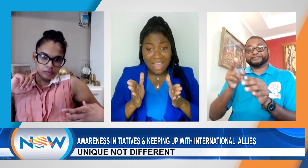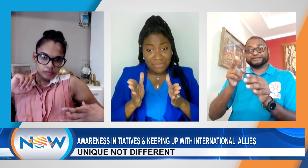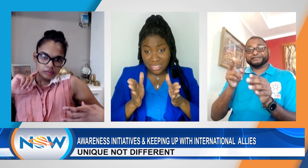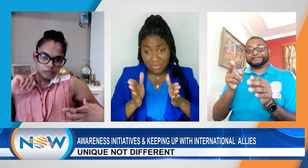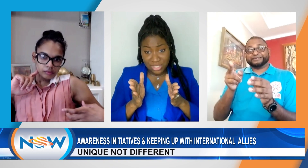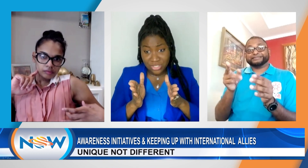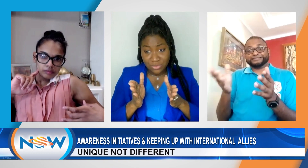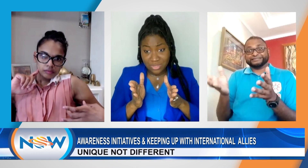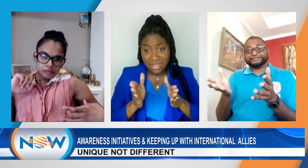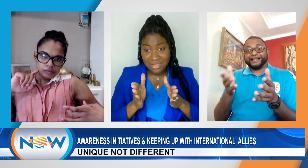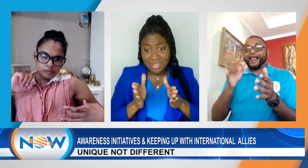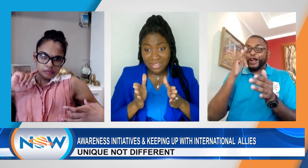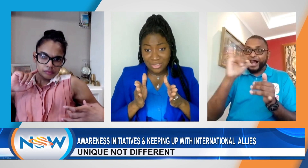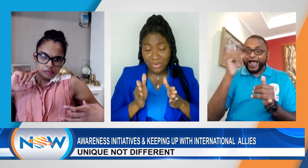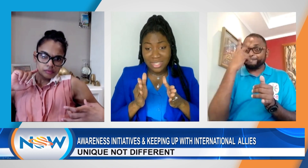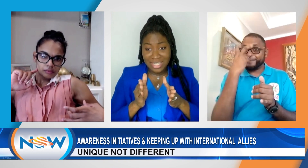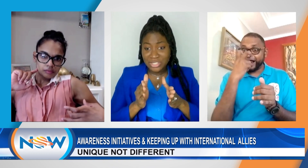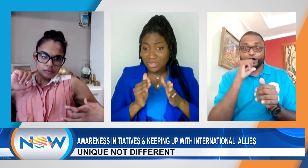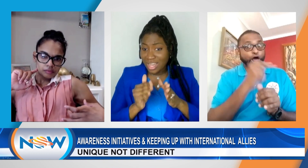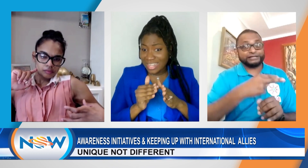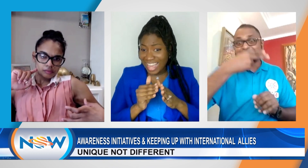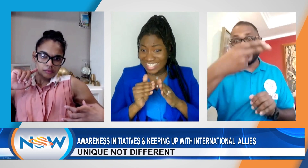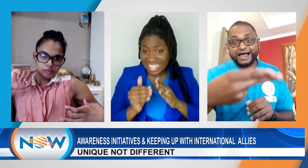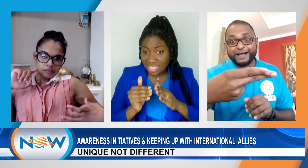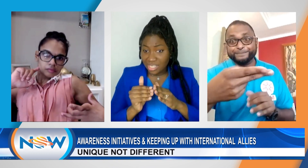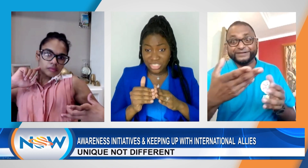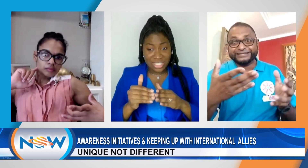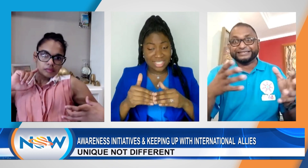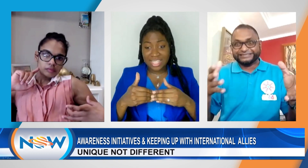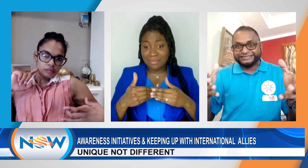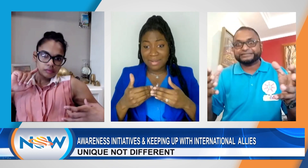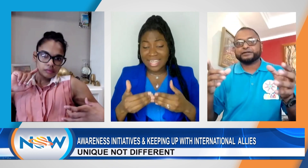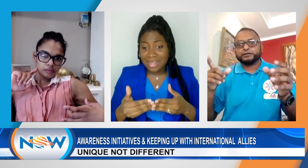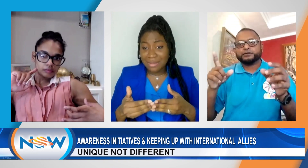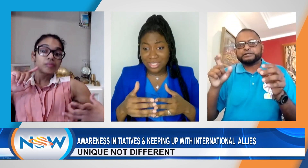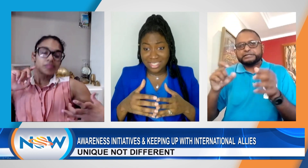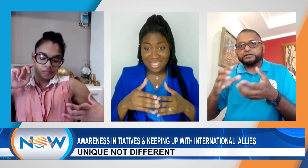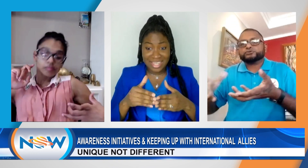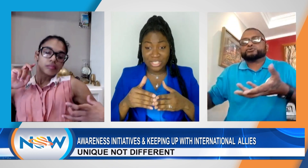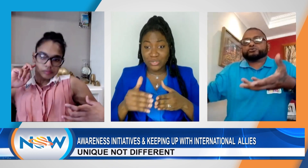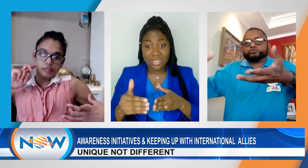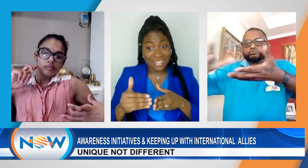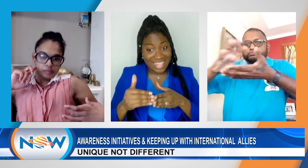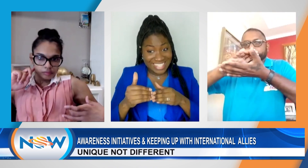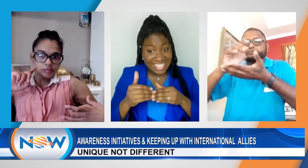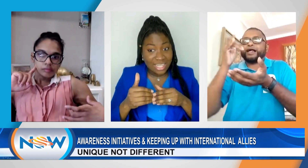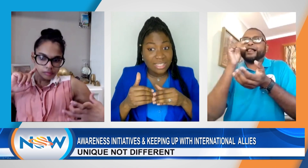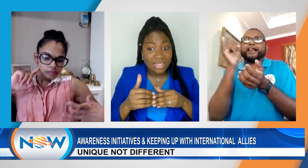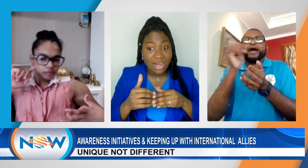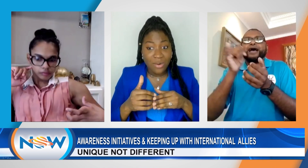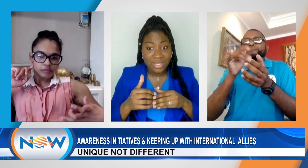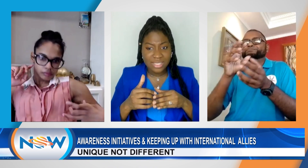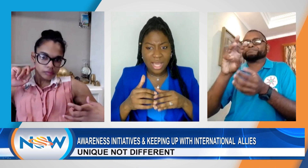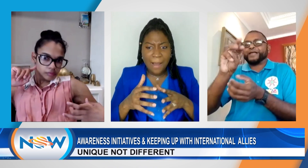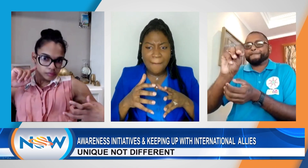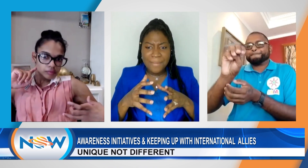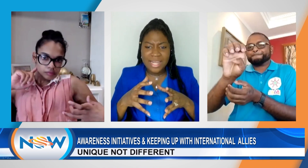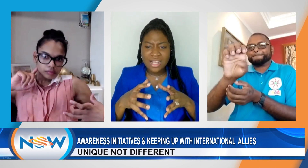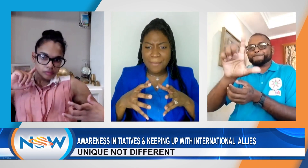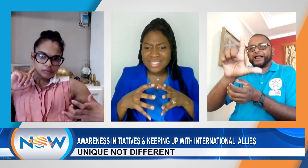have the same issues, You know, the issues aren't identical, just like the blind community. Their issues are not identical to ours, but in coming